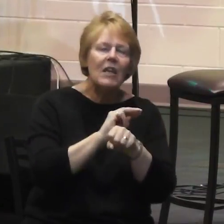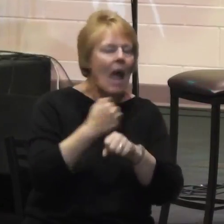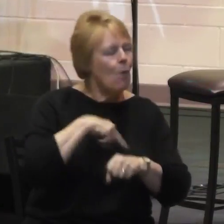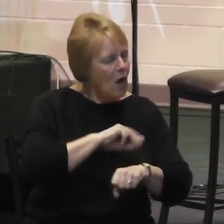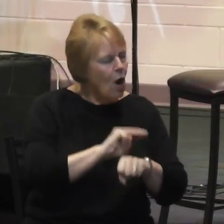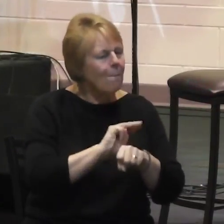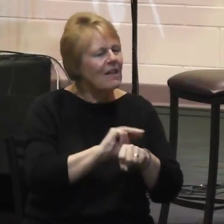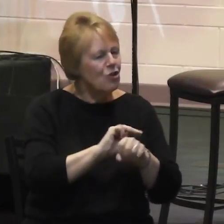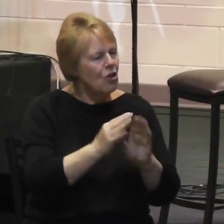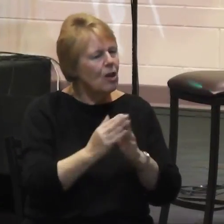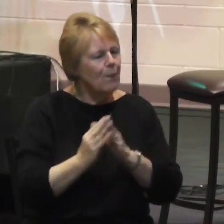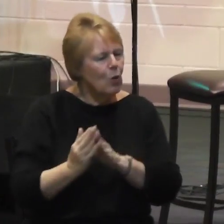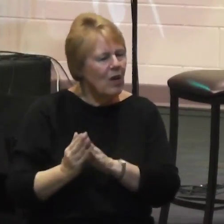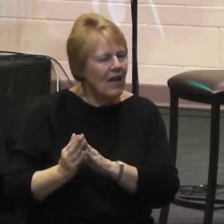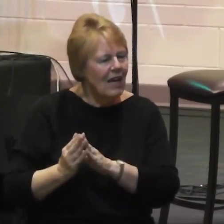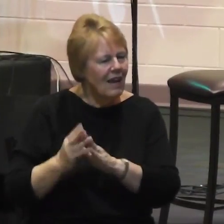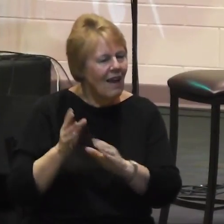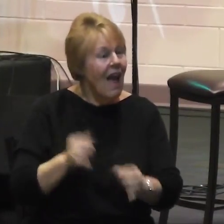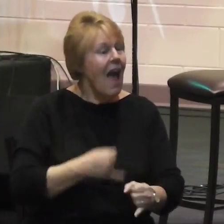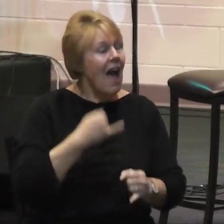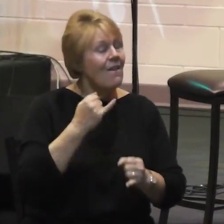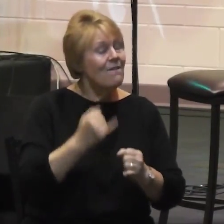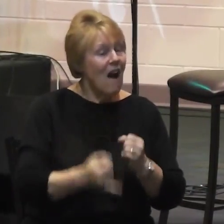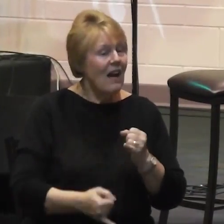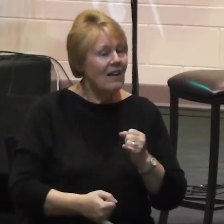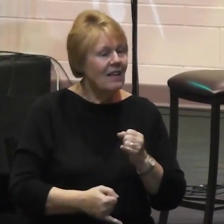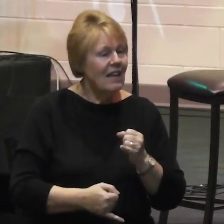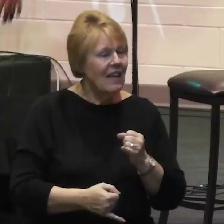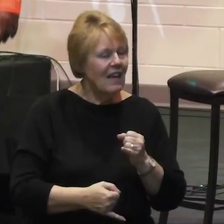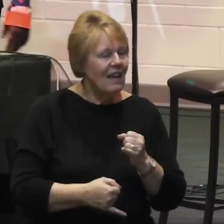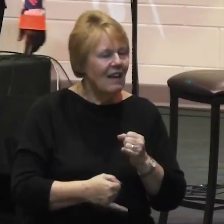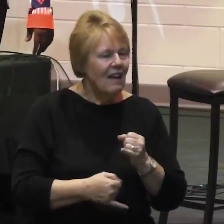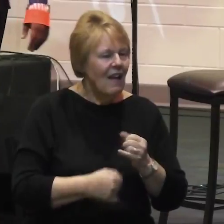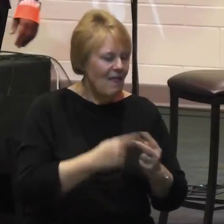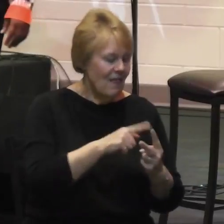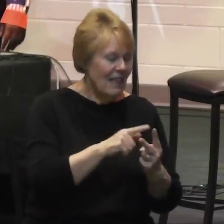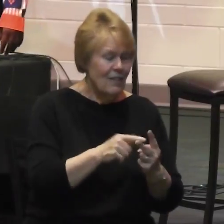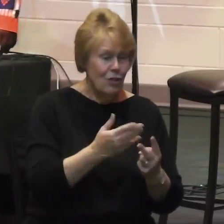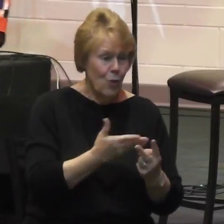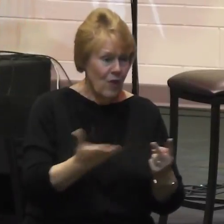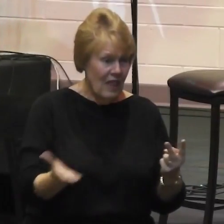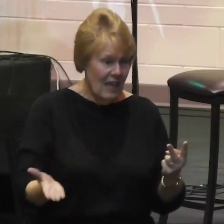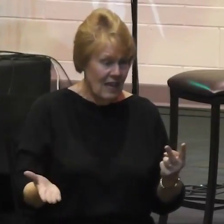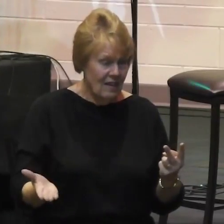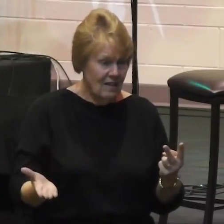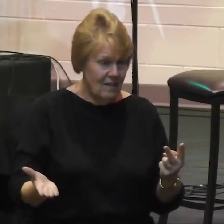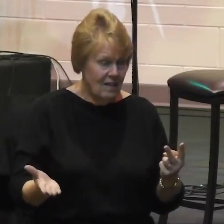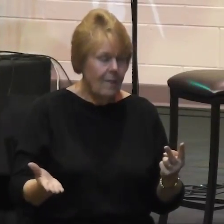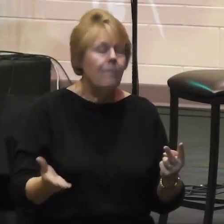And finally then these first two things inform our methods.